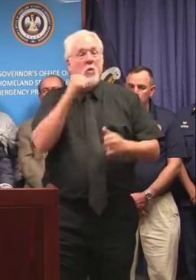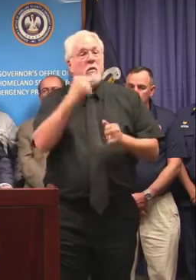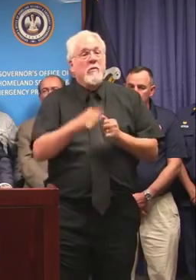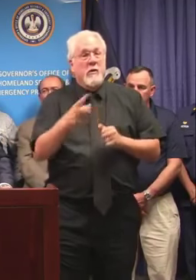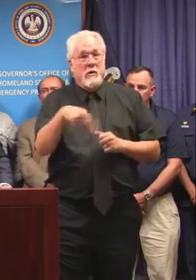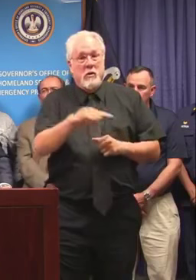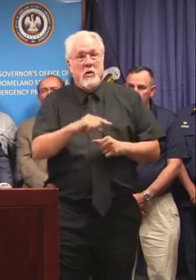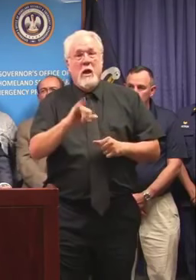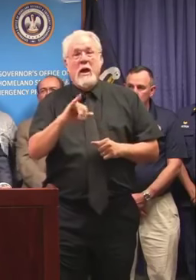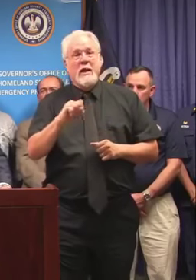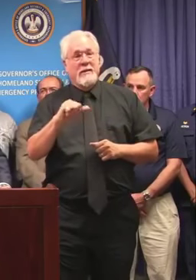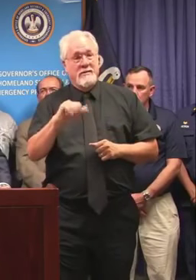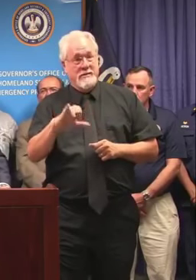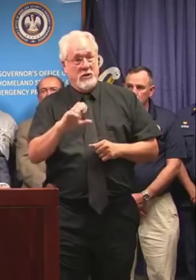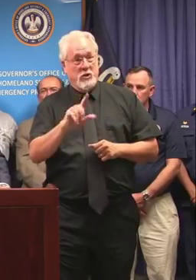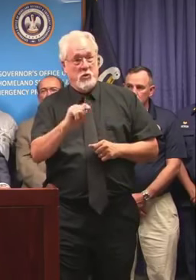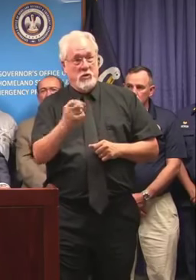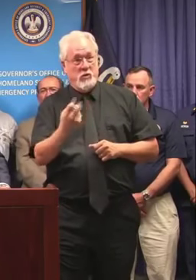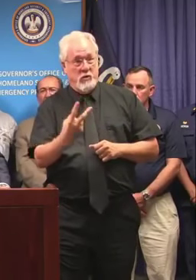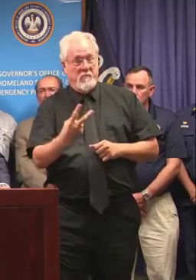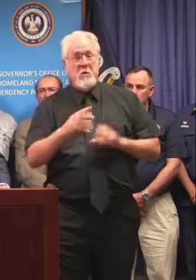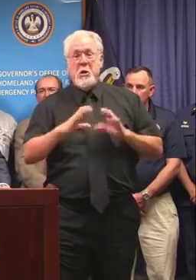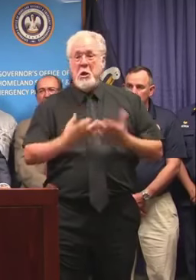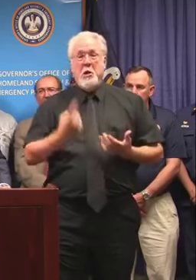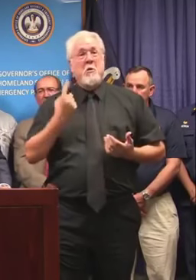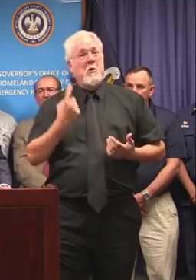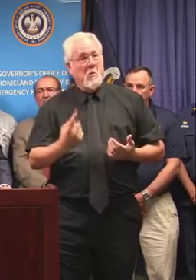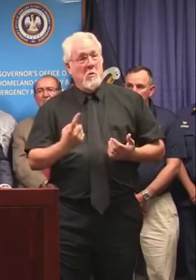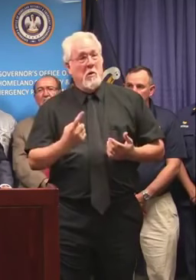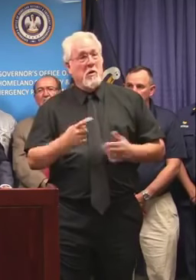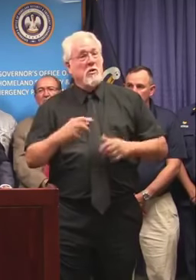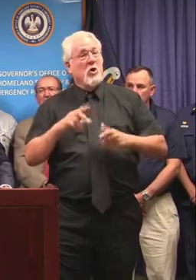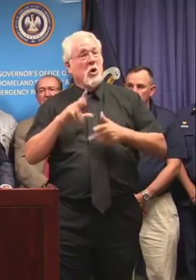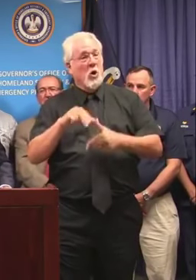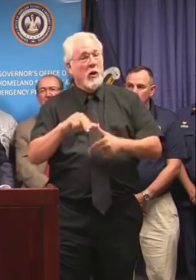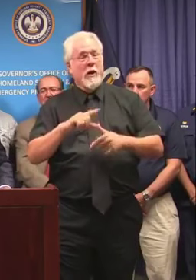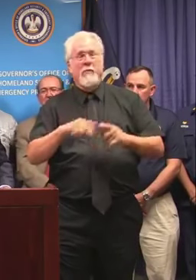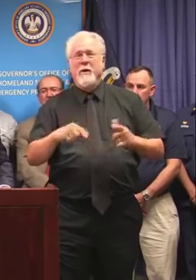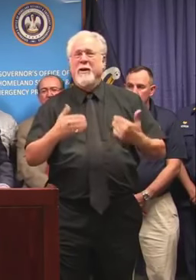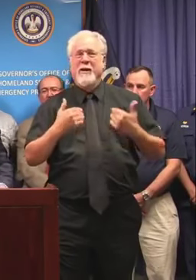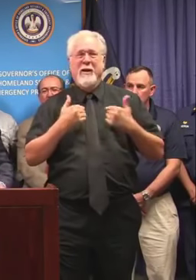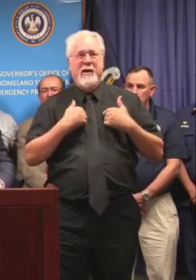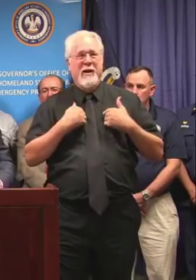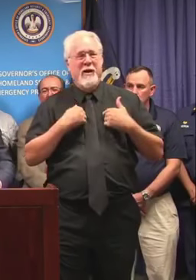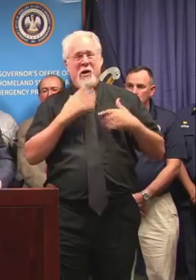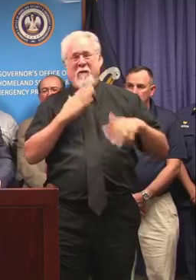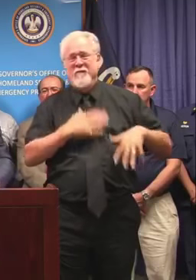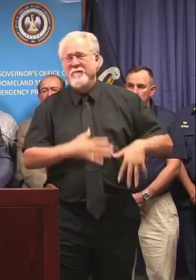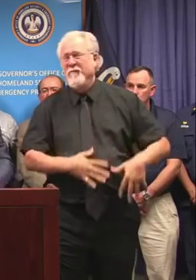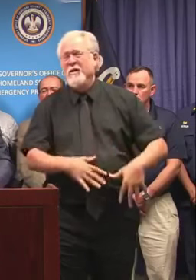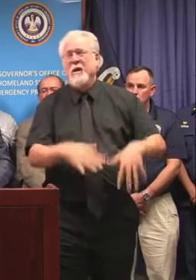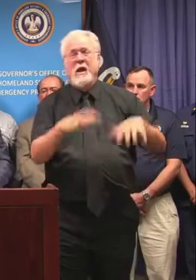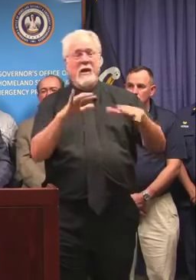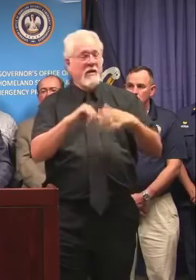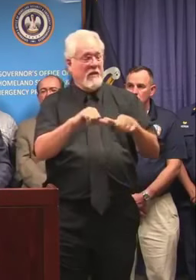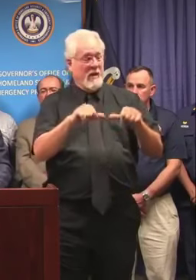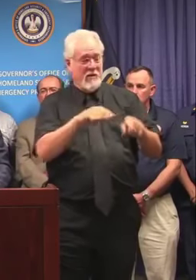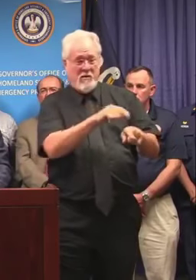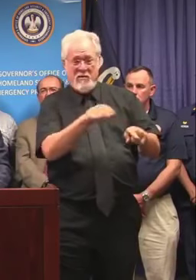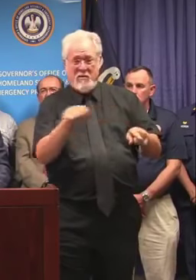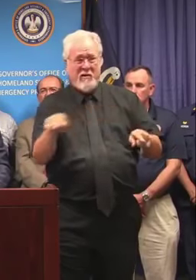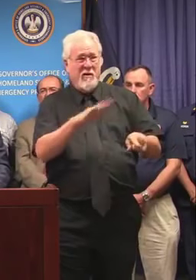again that Isaac in 2012 was a Category 1 storm, and yet we had flooding in areas that had never